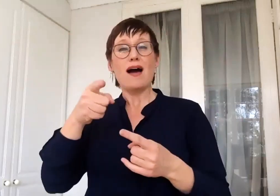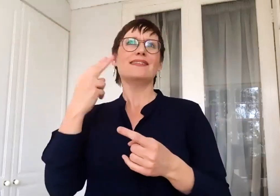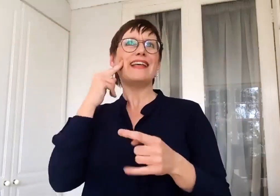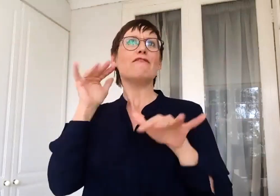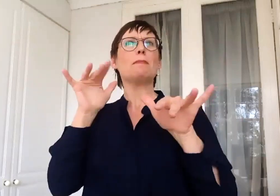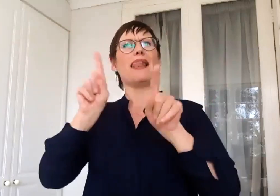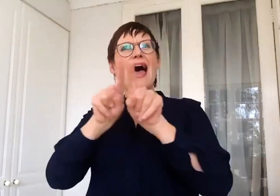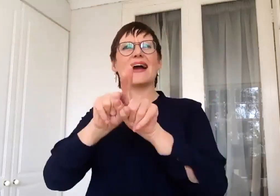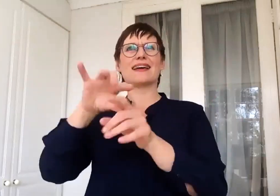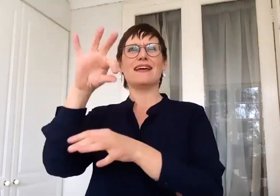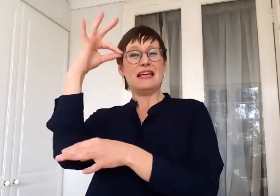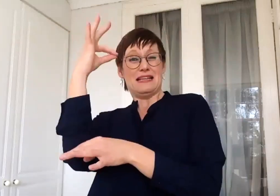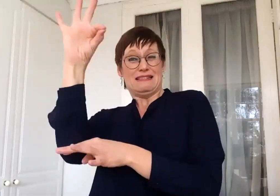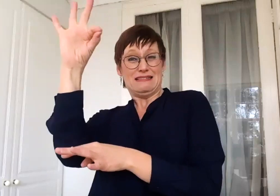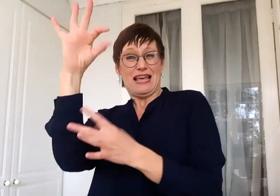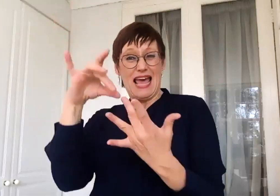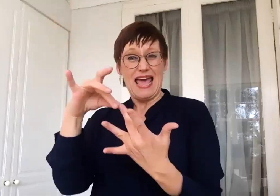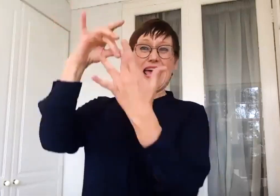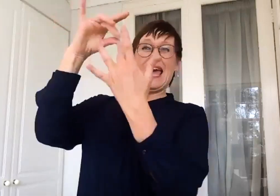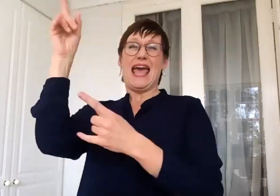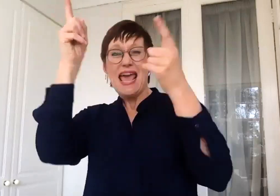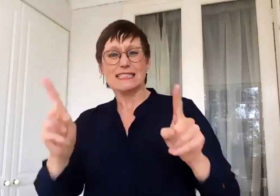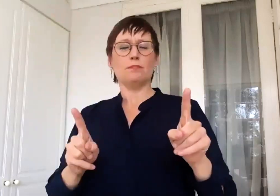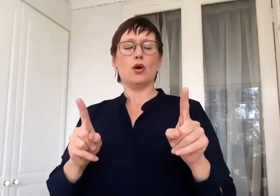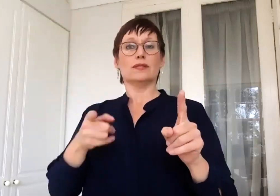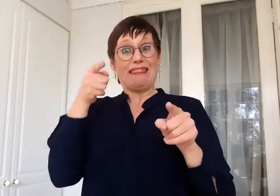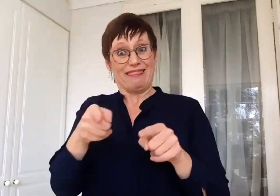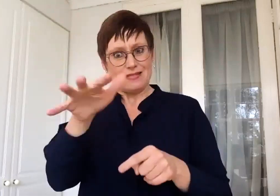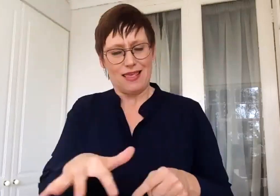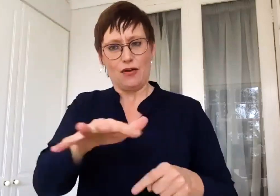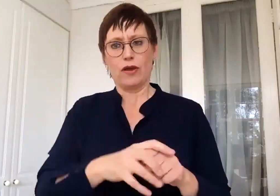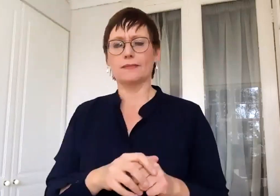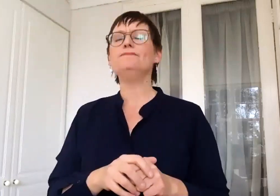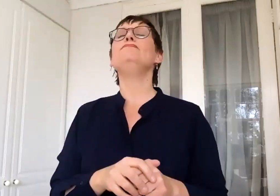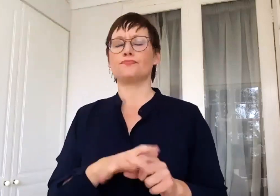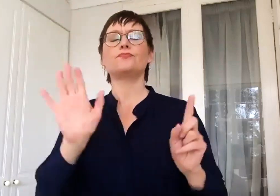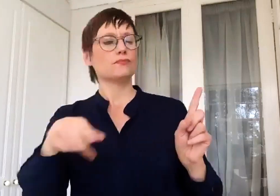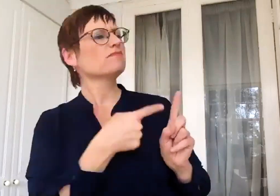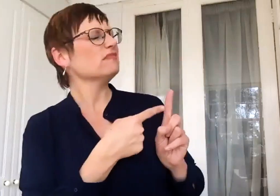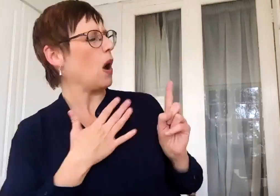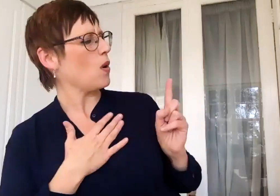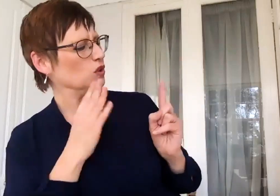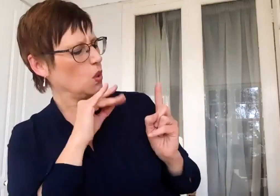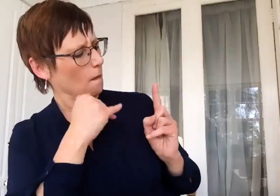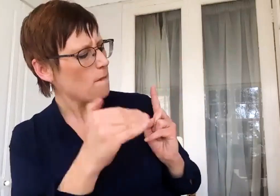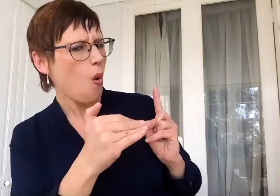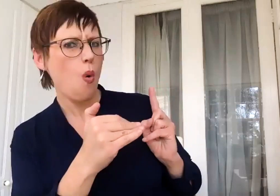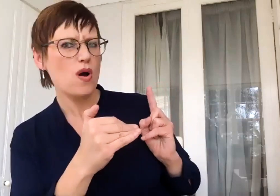those on our website on the Centre for Deaf Studies under the Deaf Cam Project. I want to talk a little bit about the language more directly. How